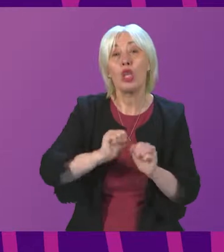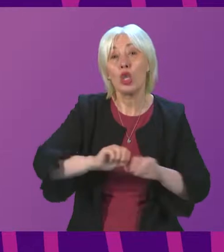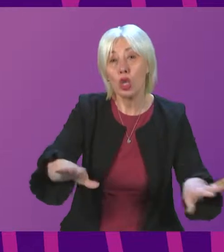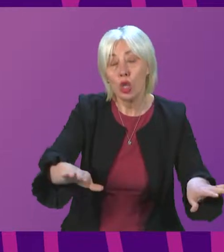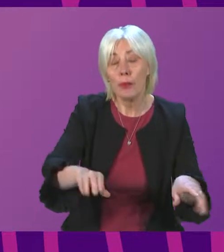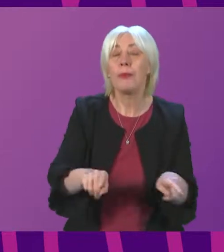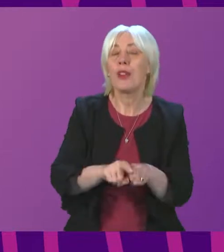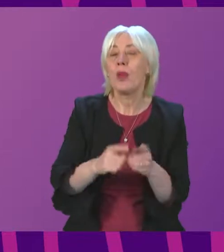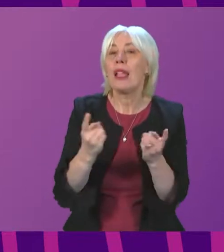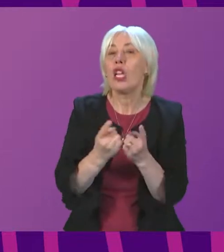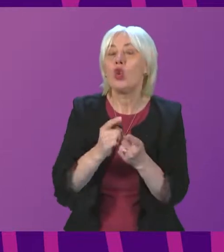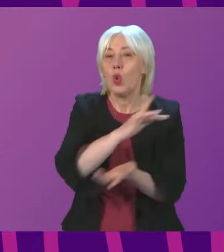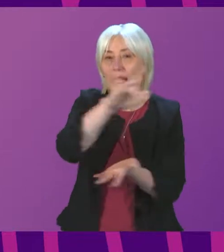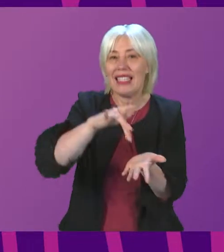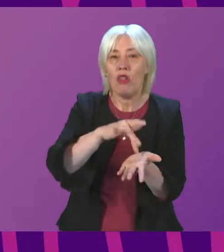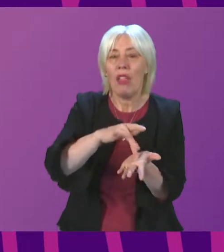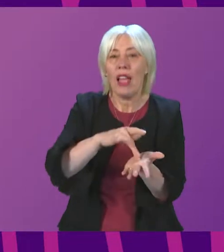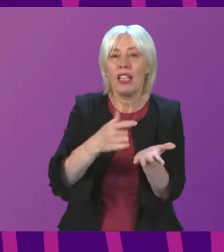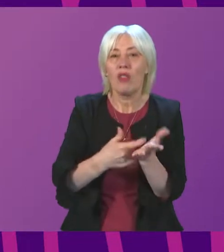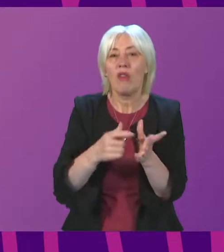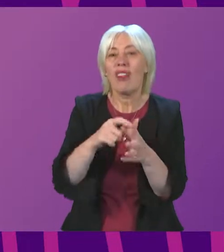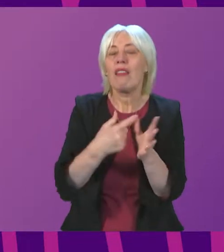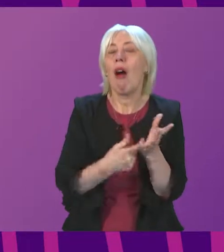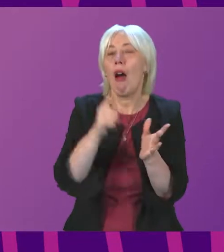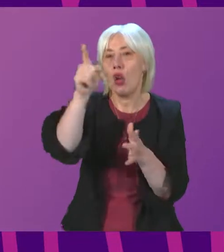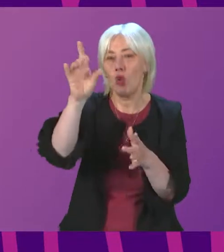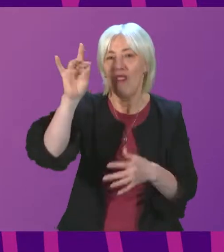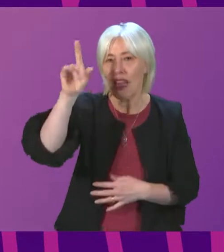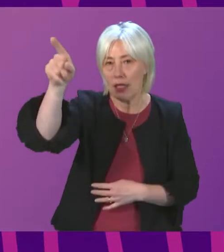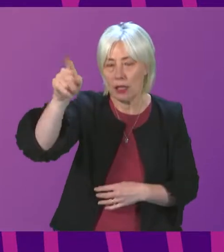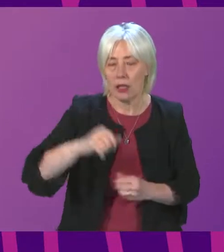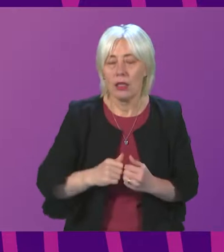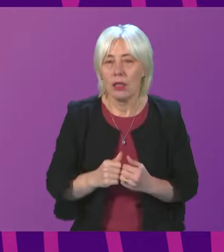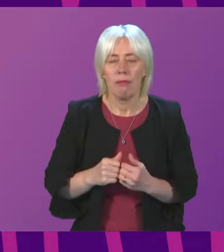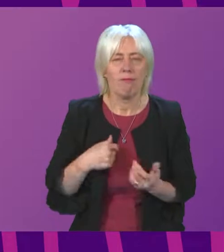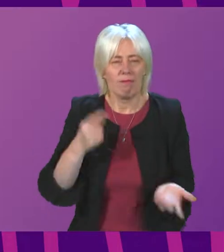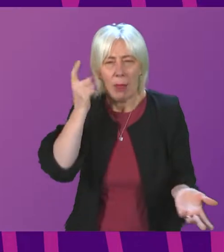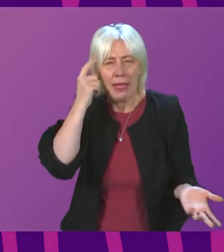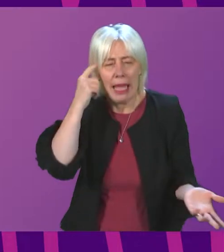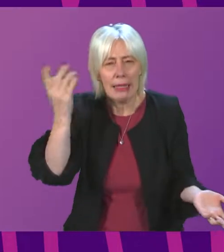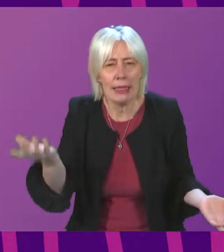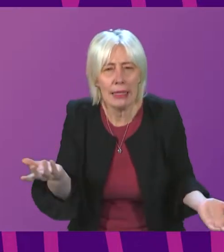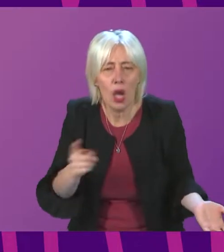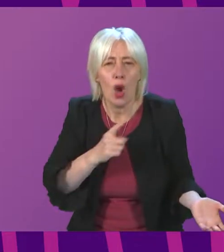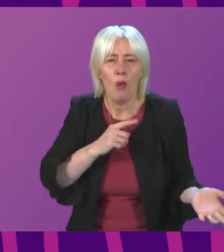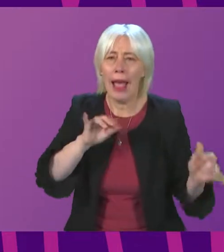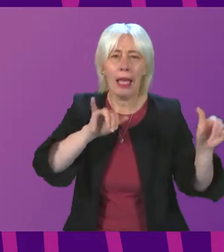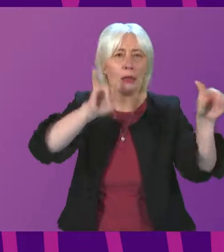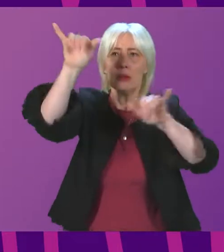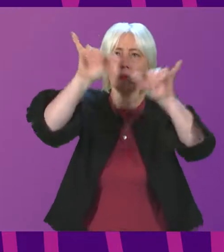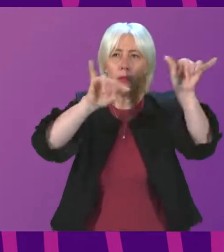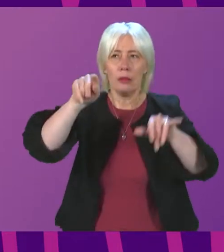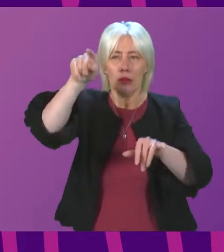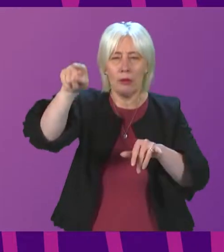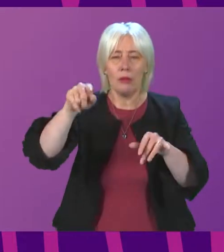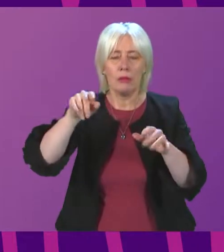centralisation of radar surveillance into Inverness, and that doesn't make sense, given we're going to have air traffic control at the